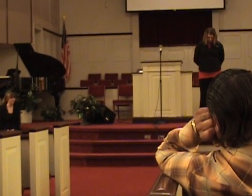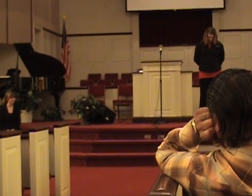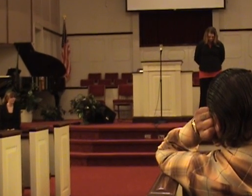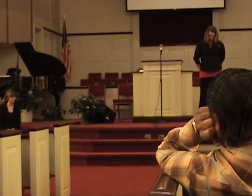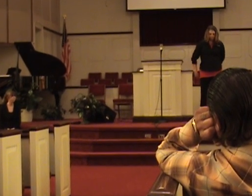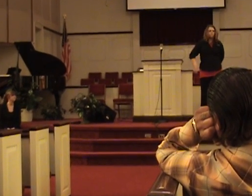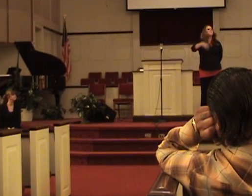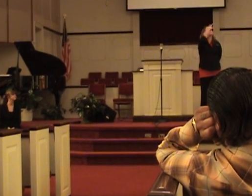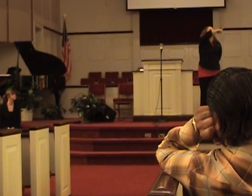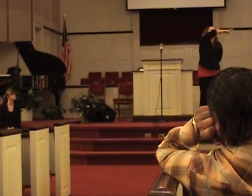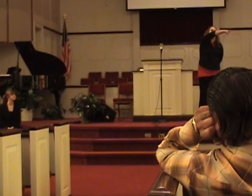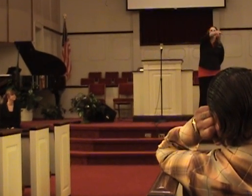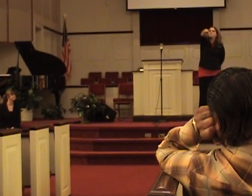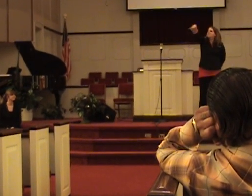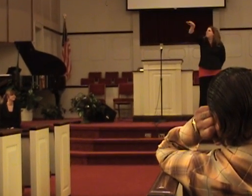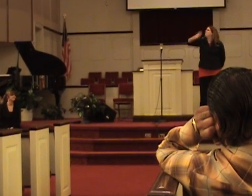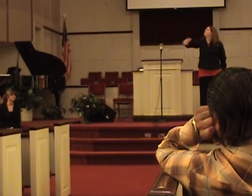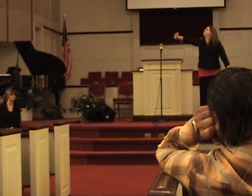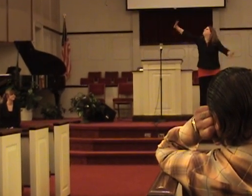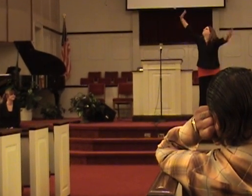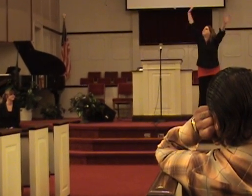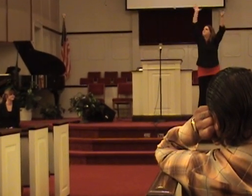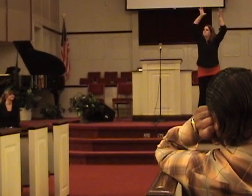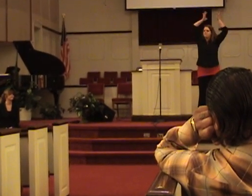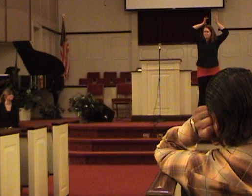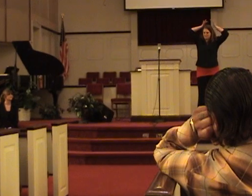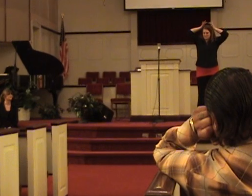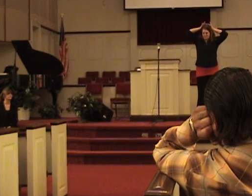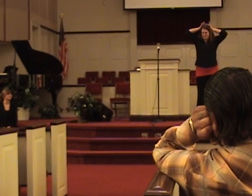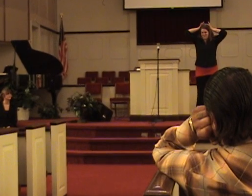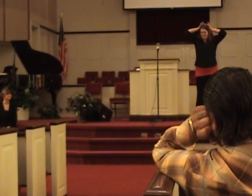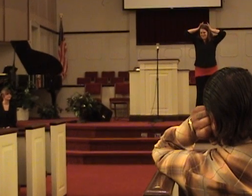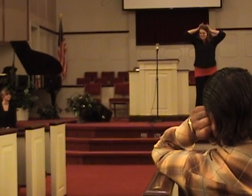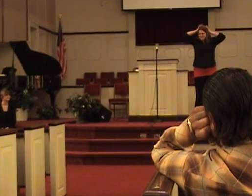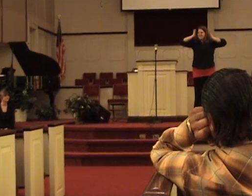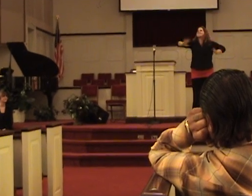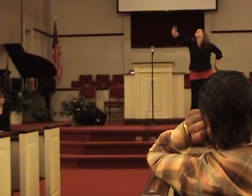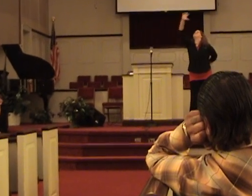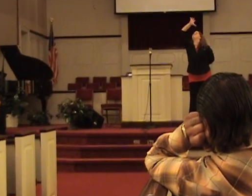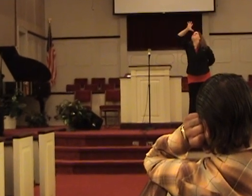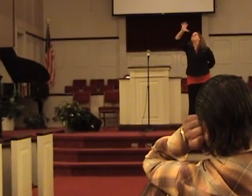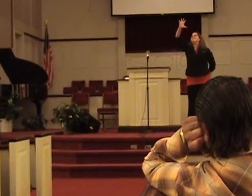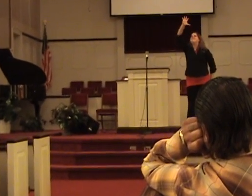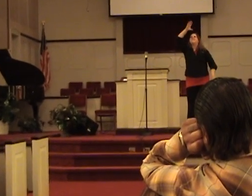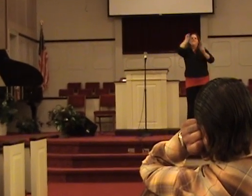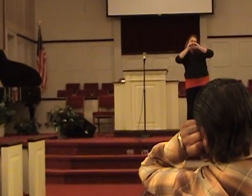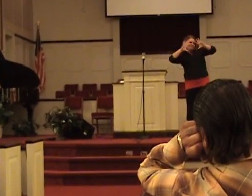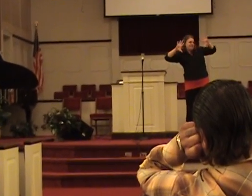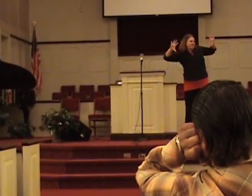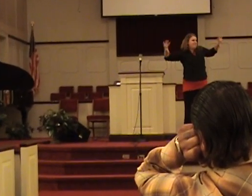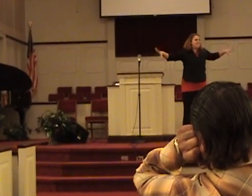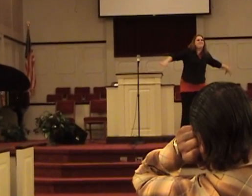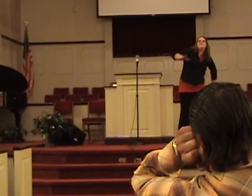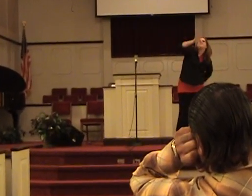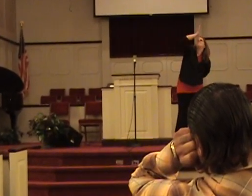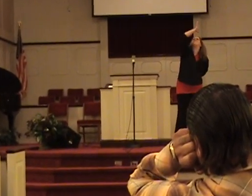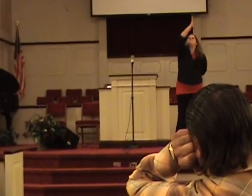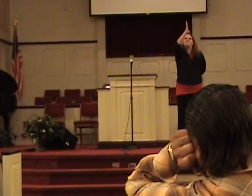Looking out from his throne The father of light and of men